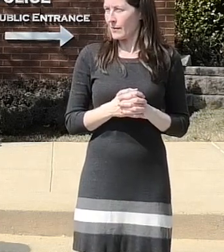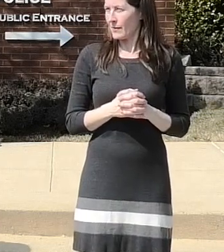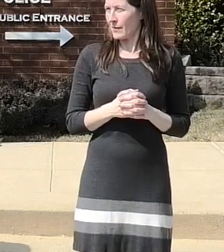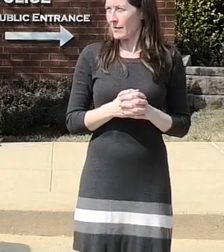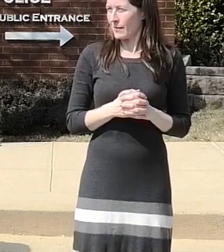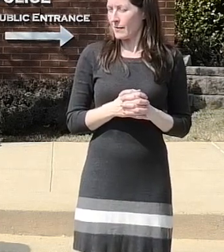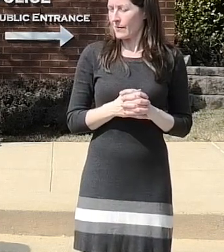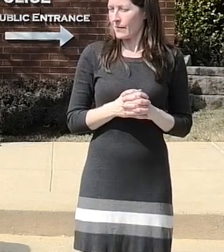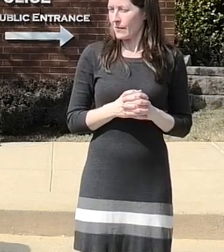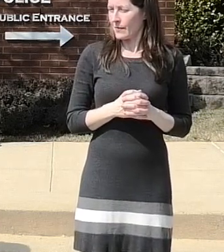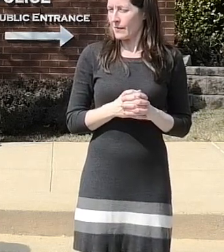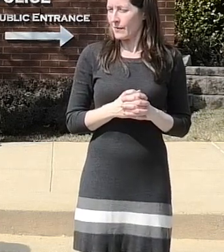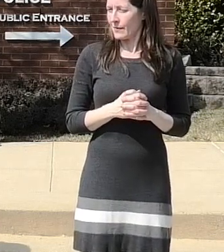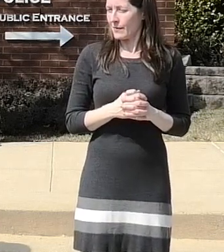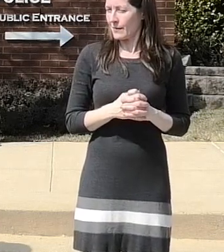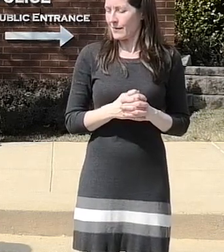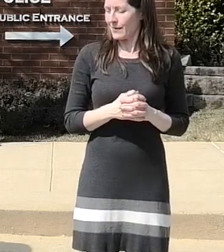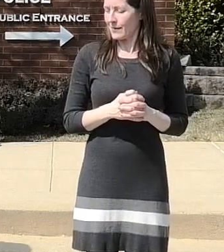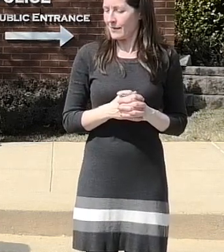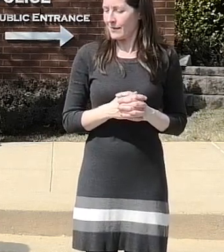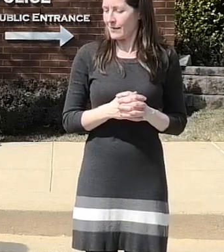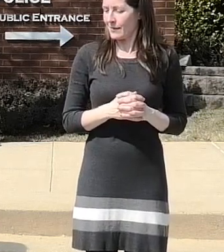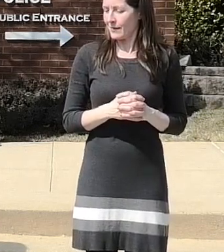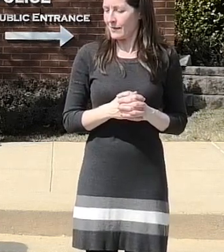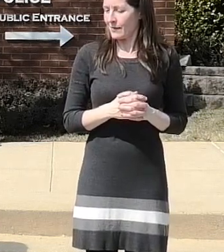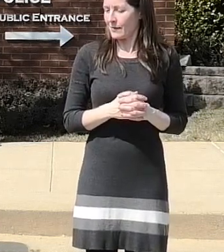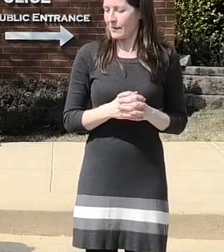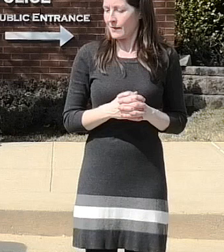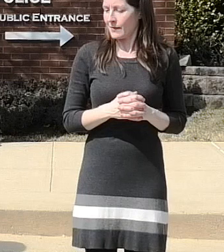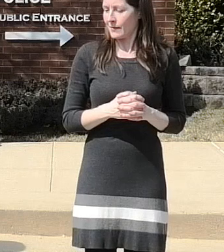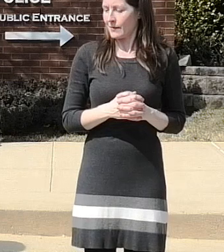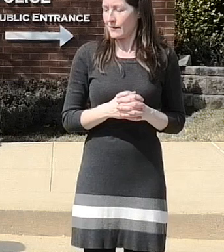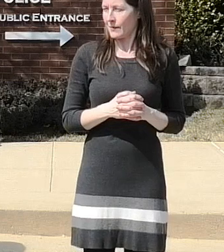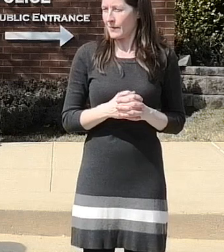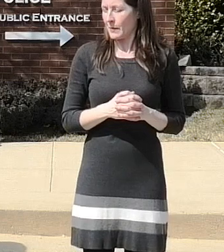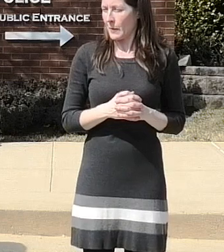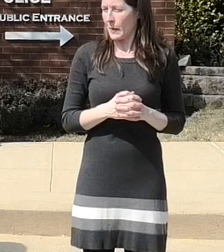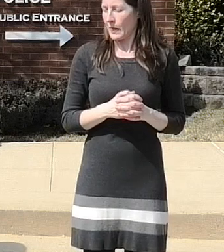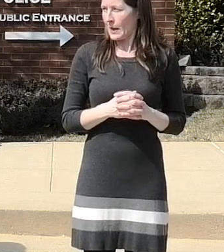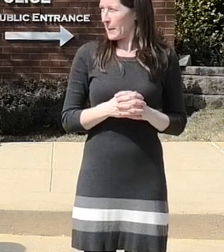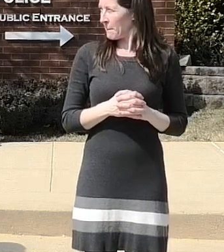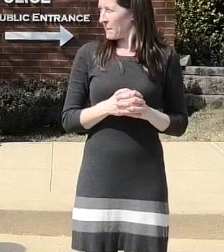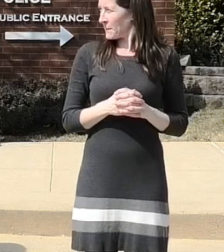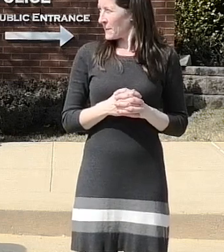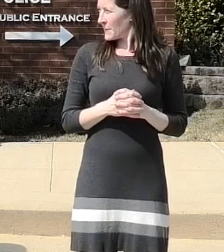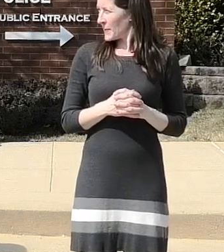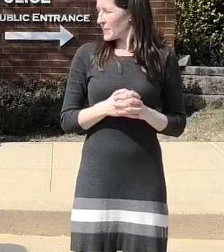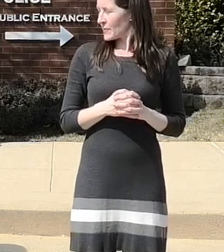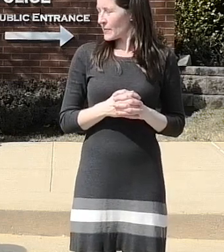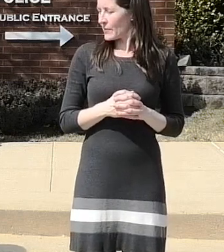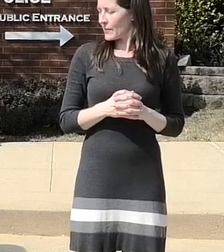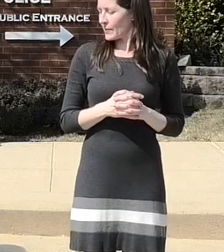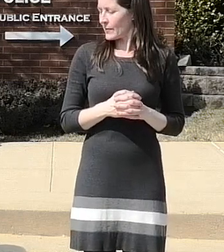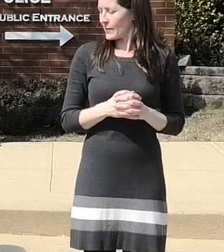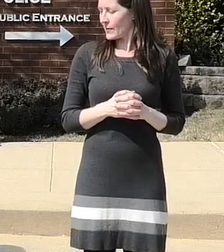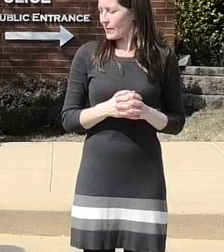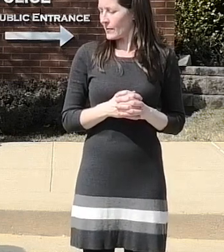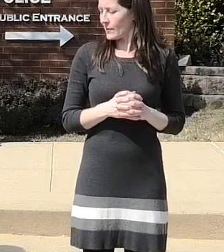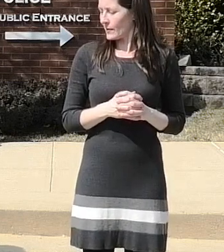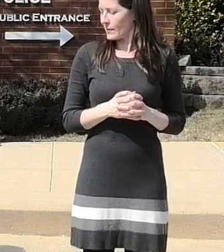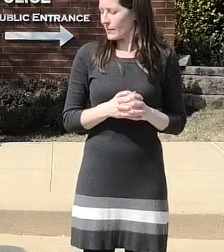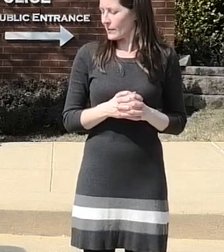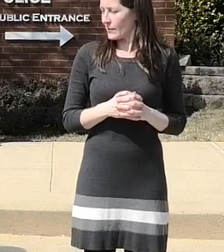what what brought you from having a picture of a suspect lighting a house on fire in the middle of night to mr